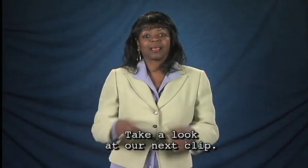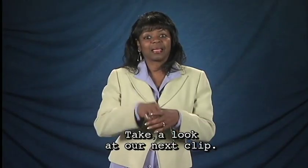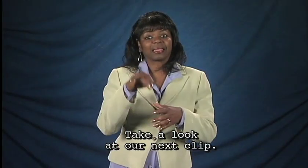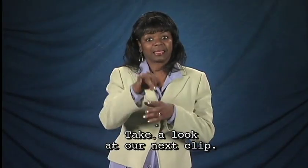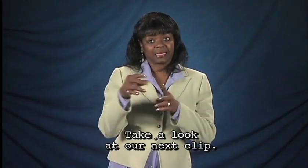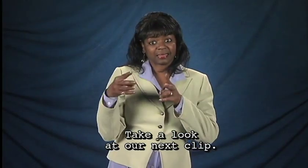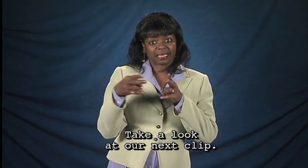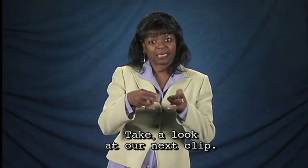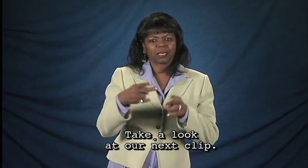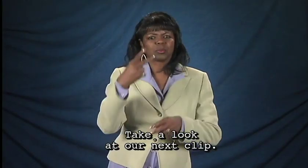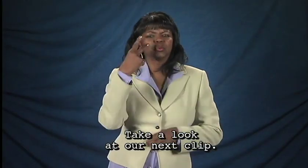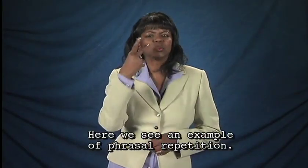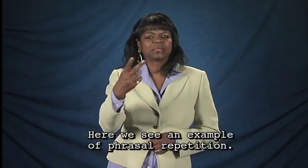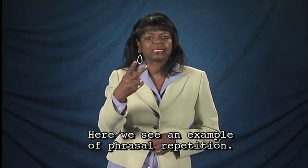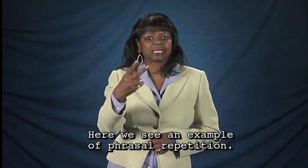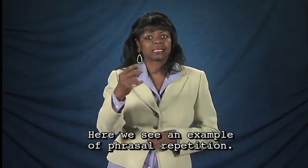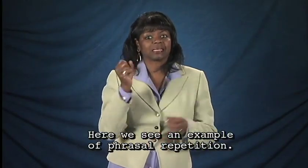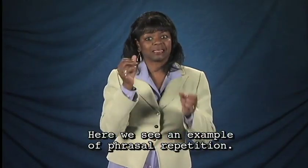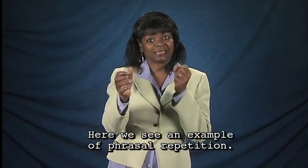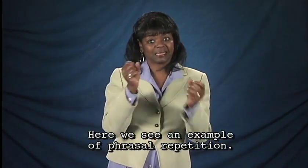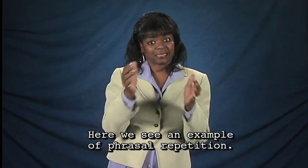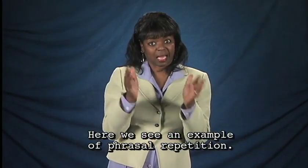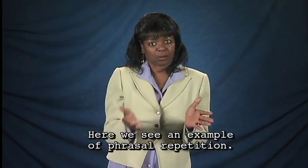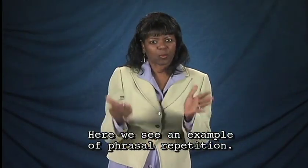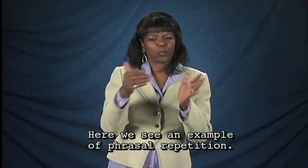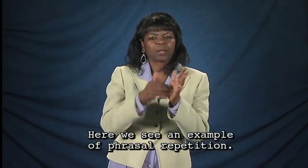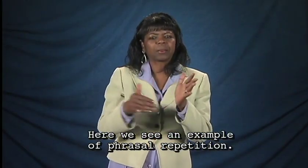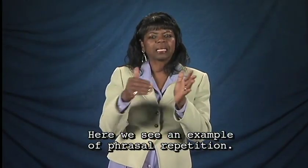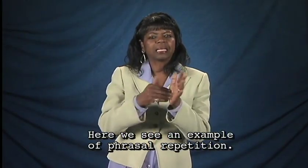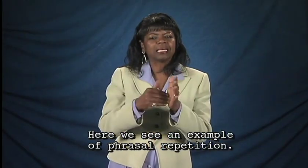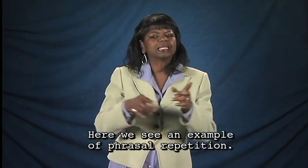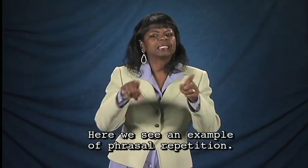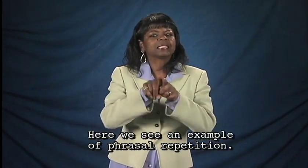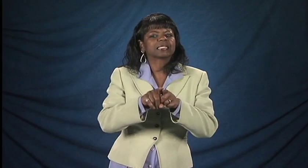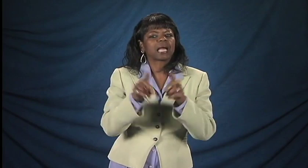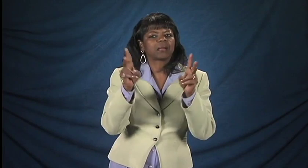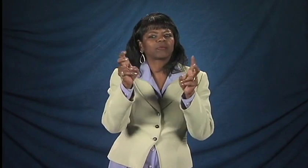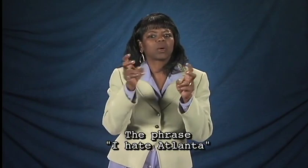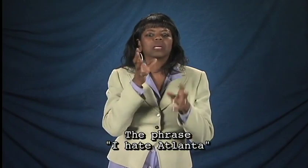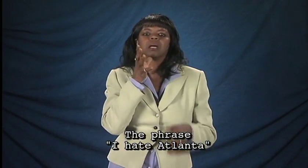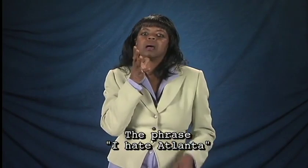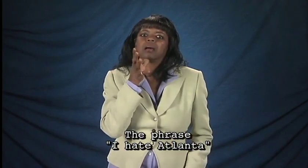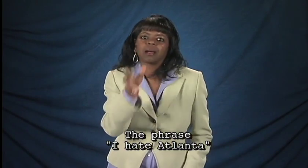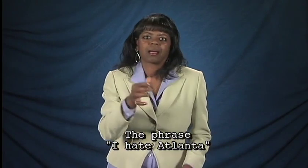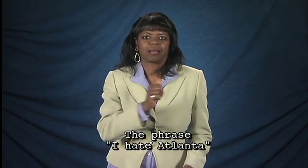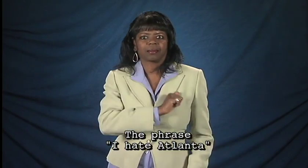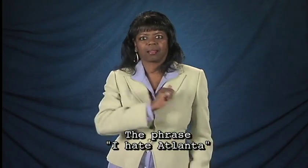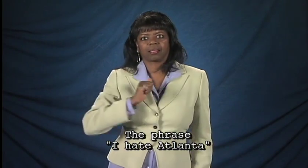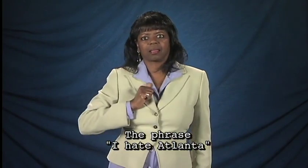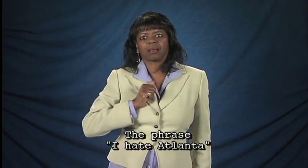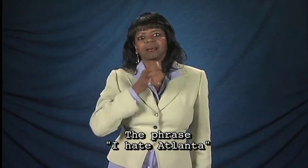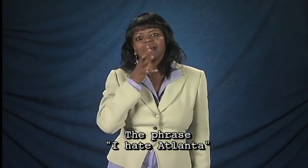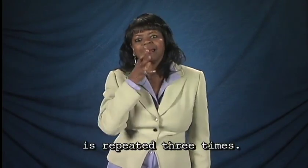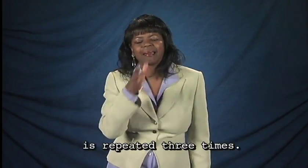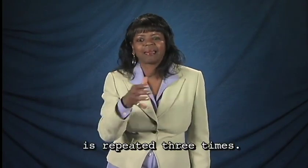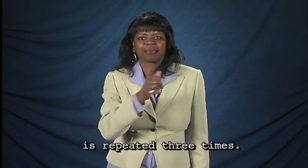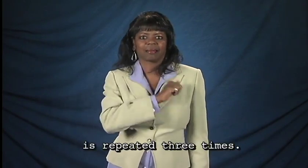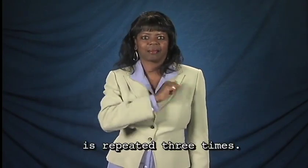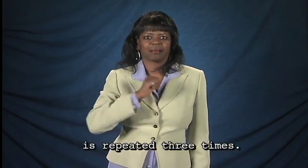Take a look at our next clip. Here we see an example of phrasal repetition. The phrase, I hate Atlanta, is